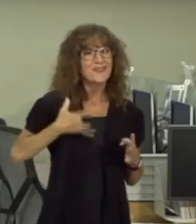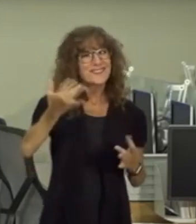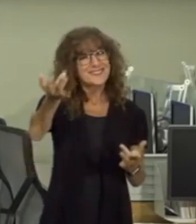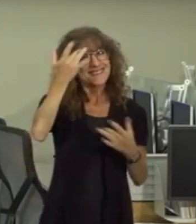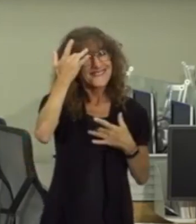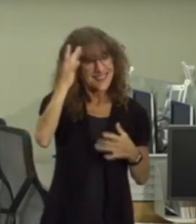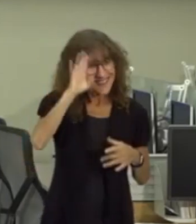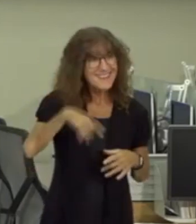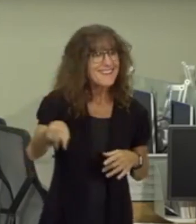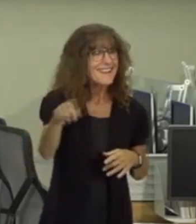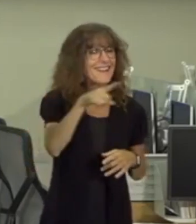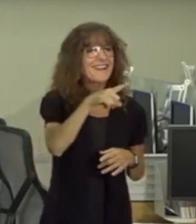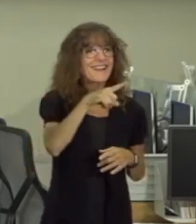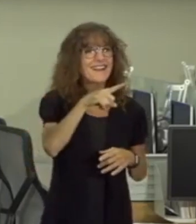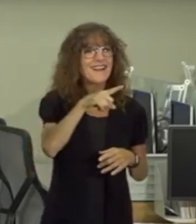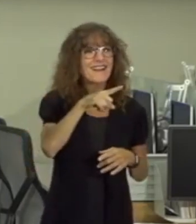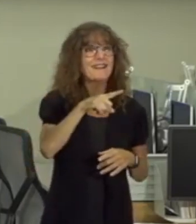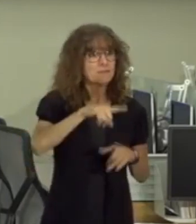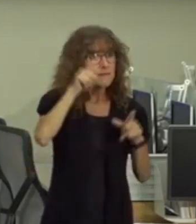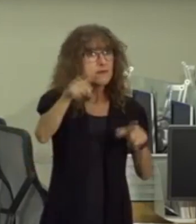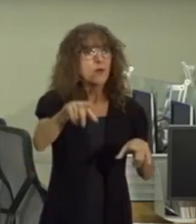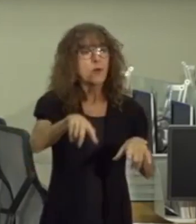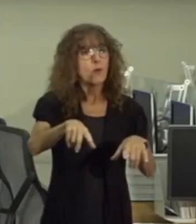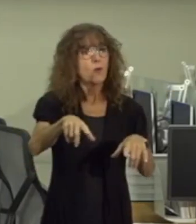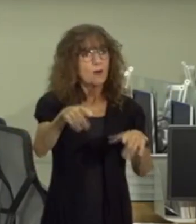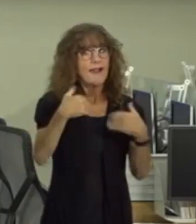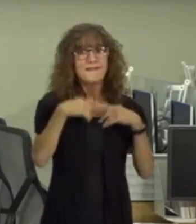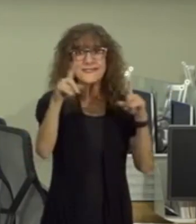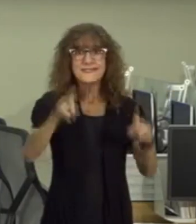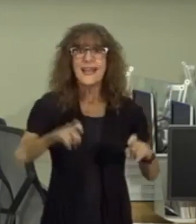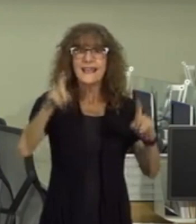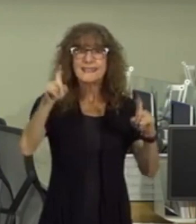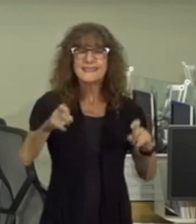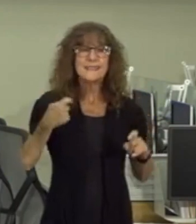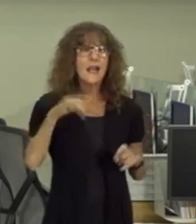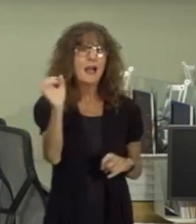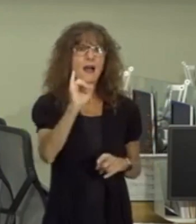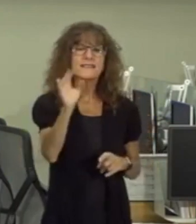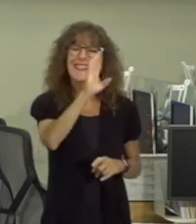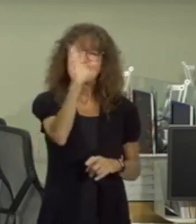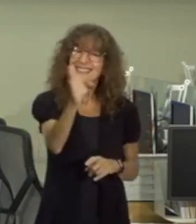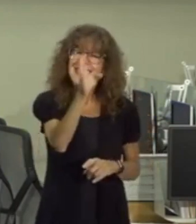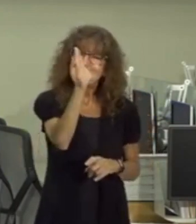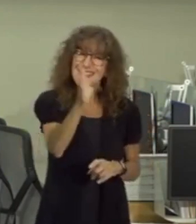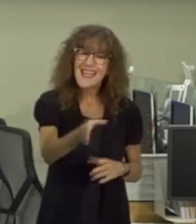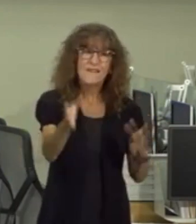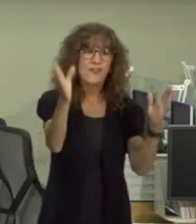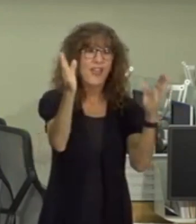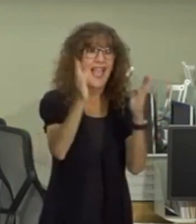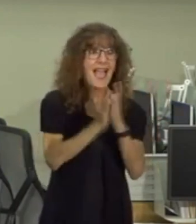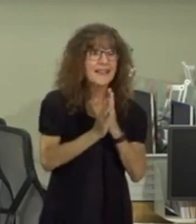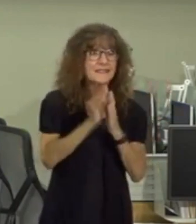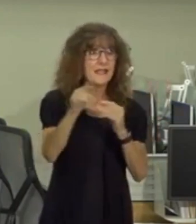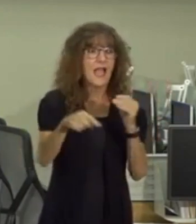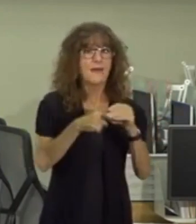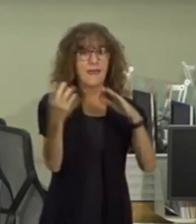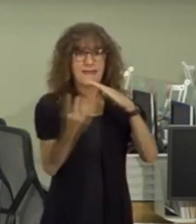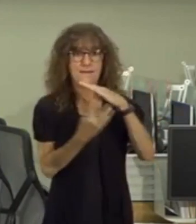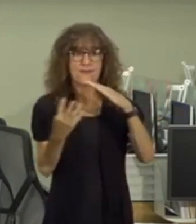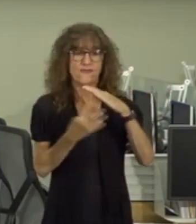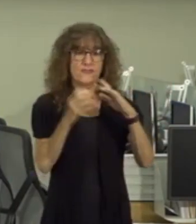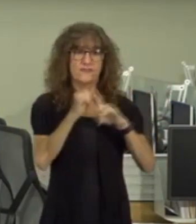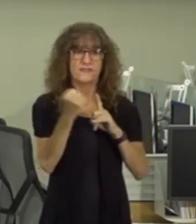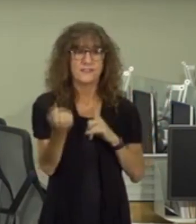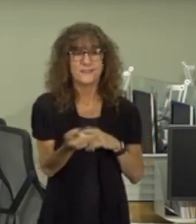sick to get a test from us we will also never ask anybody about their immigration